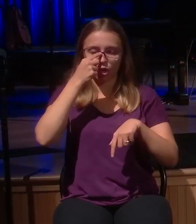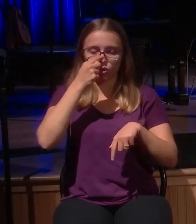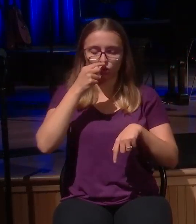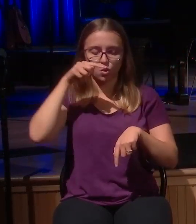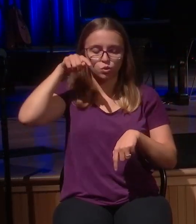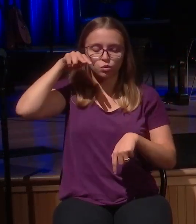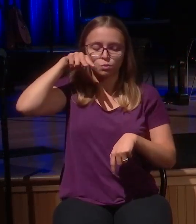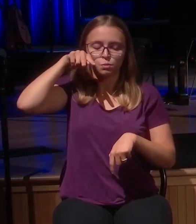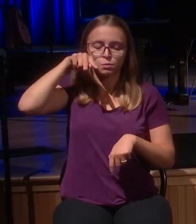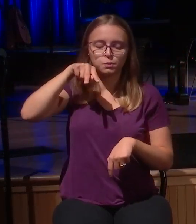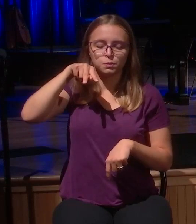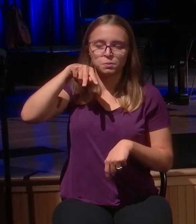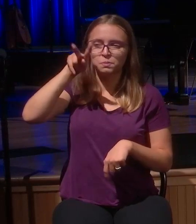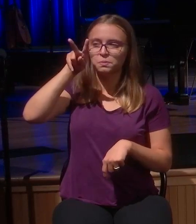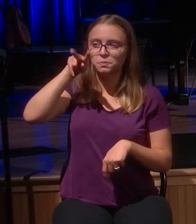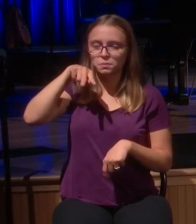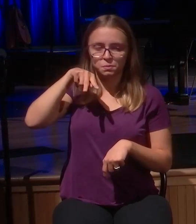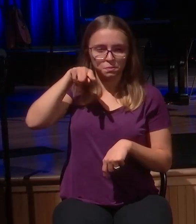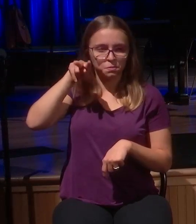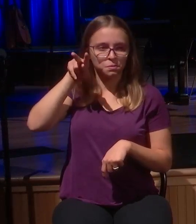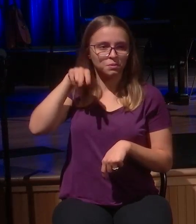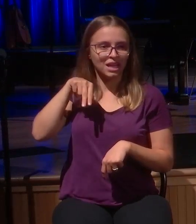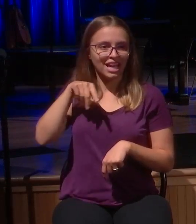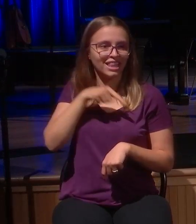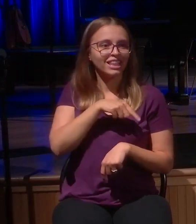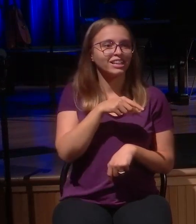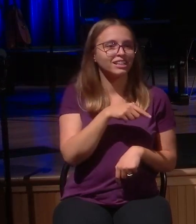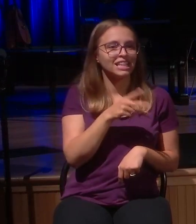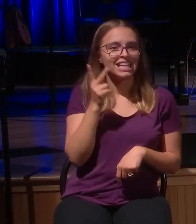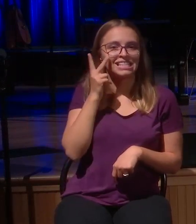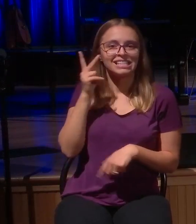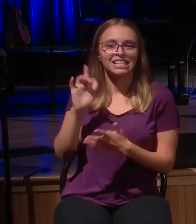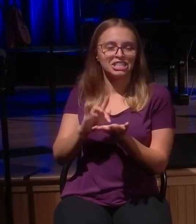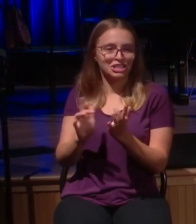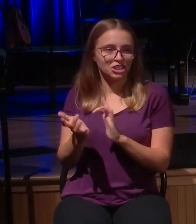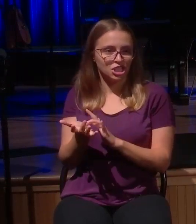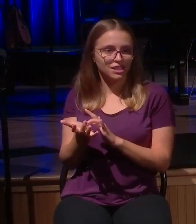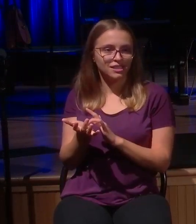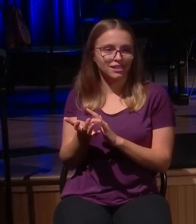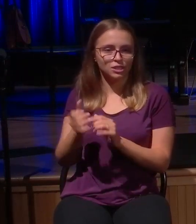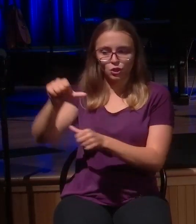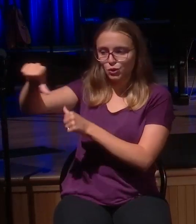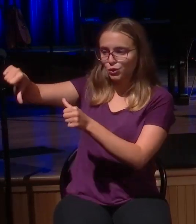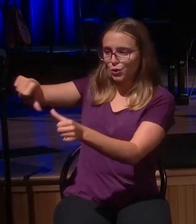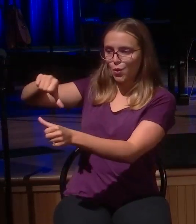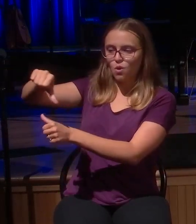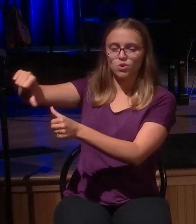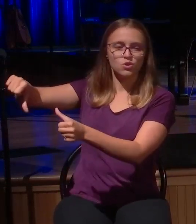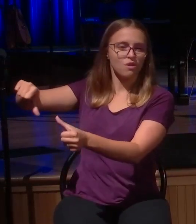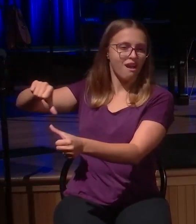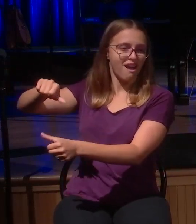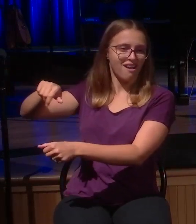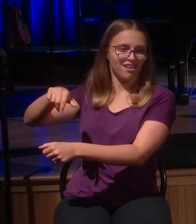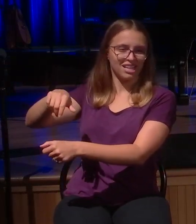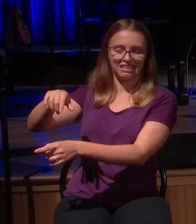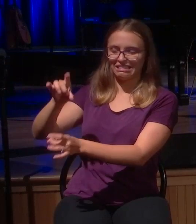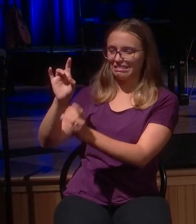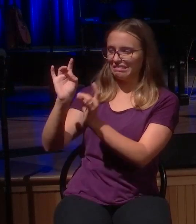tax collectors? And they see Jesus socializing. These people have been opposed to Jesus increasingly so. They view him as a threat. This